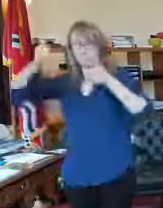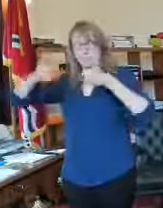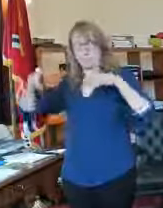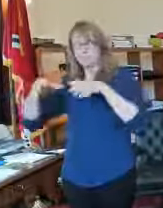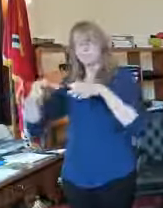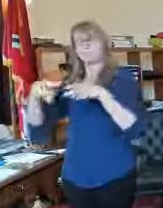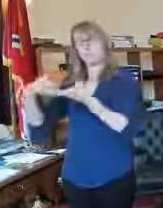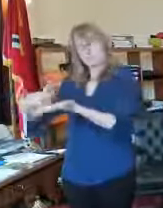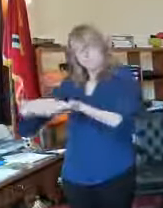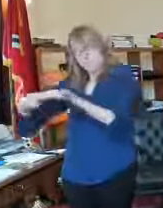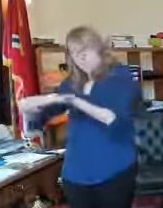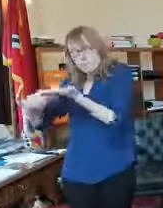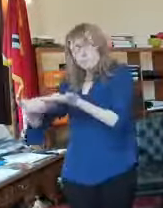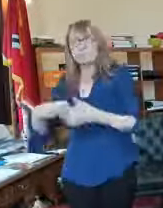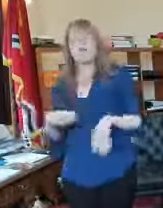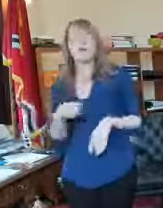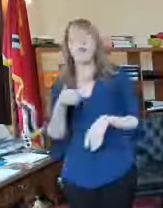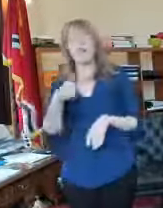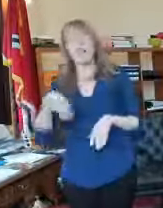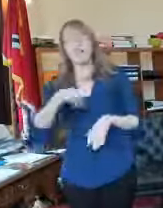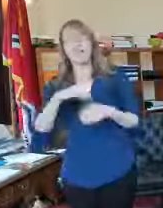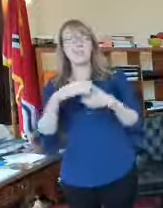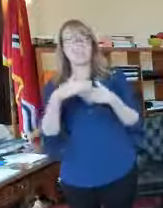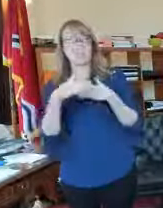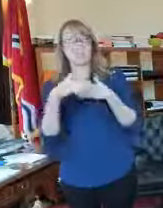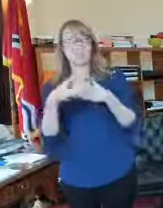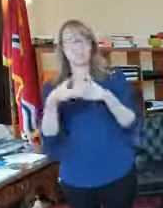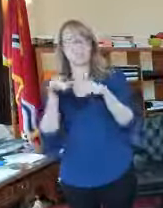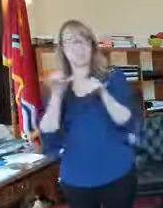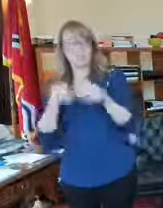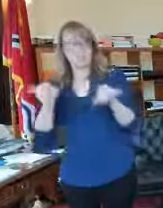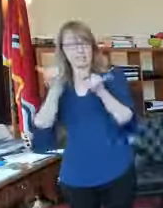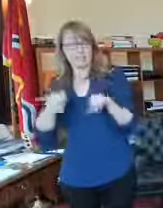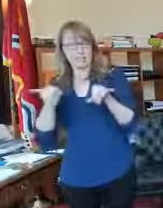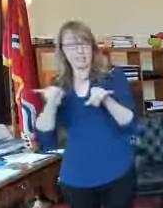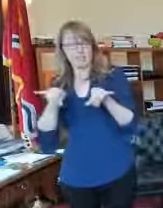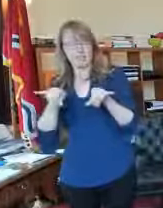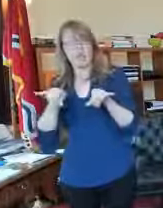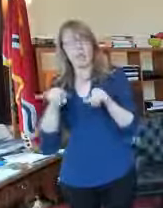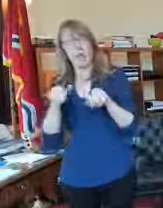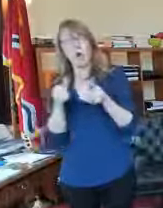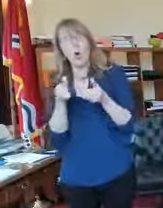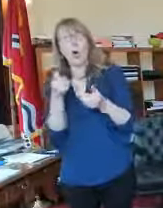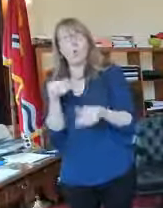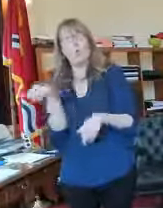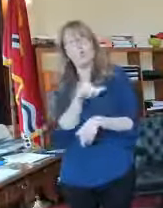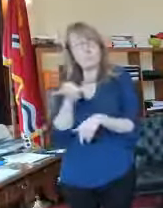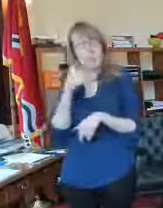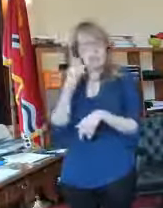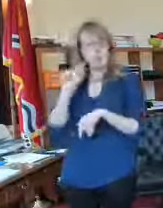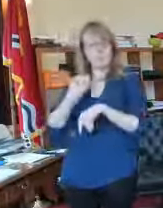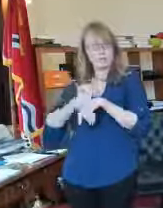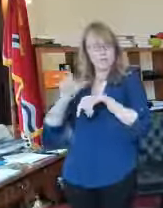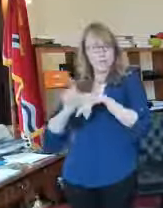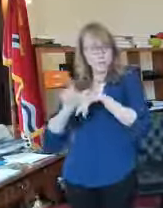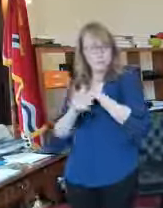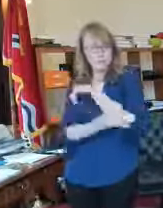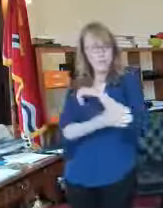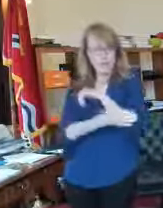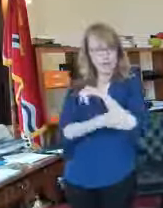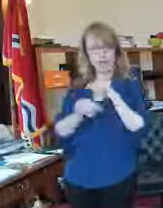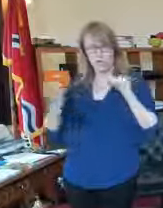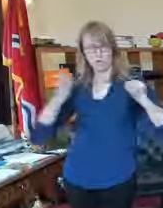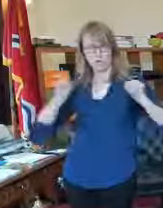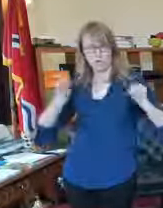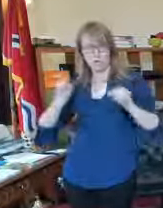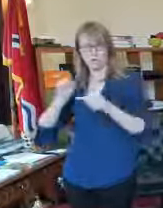ninety nine point nine percent the same in st. Louis city and county which I think is is a real plus for the people